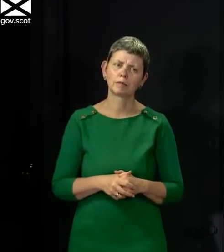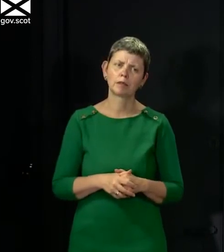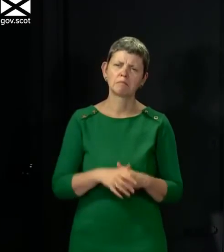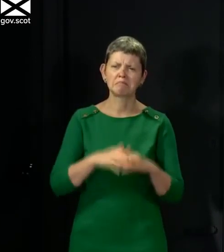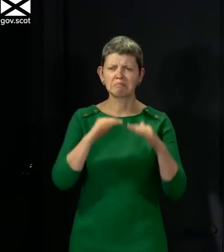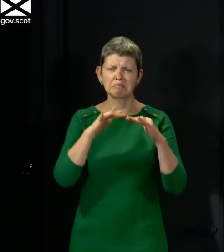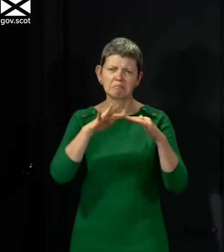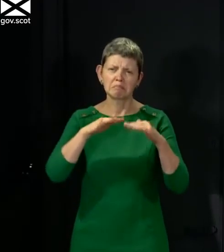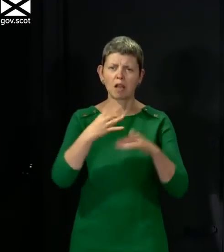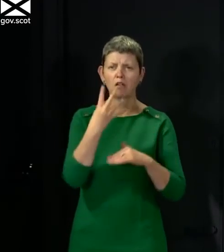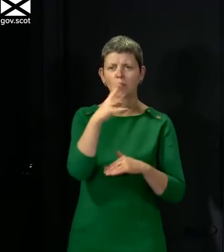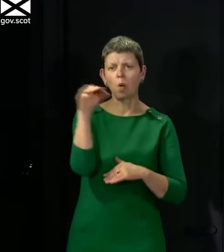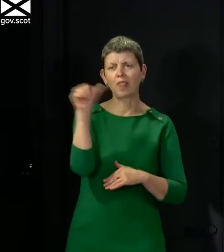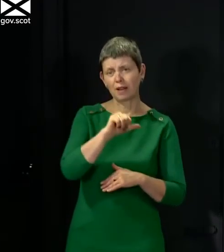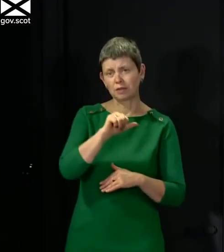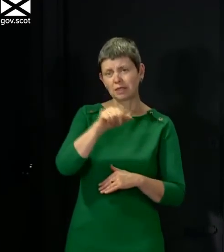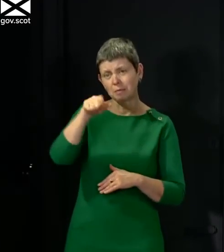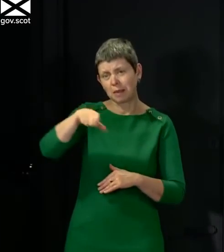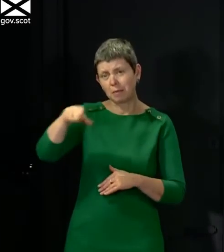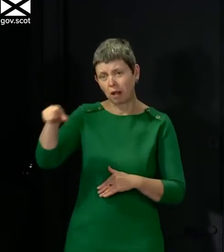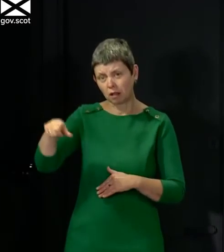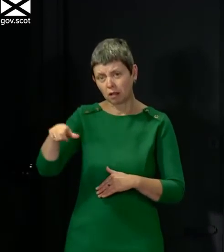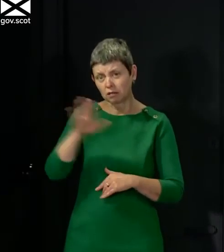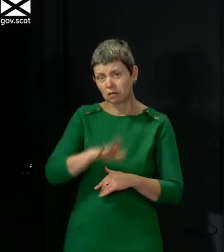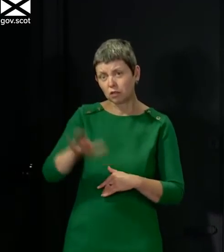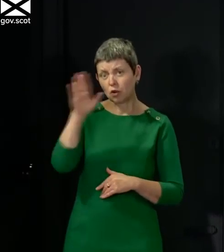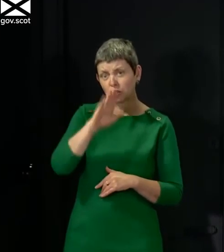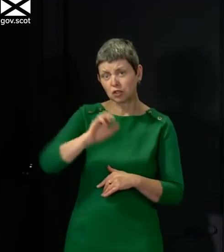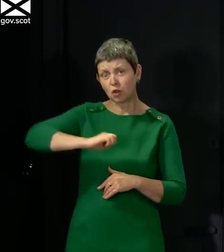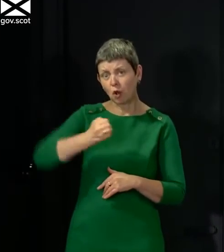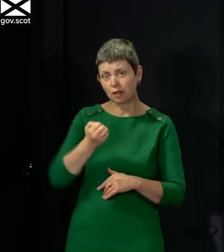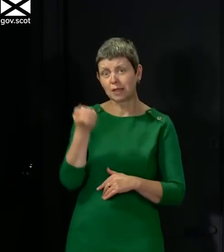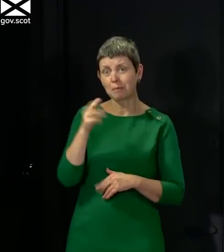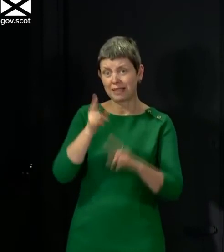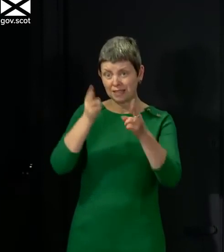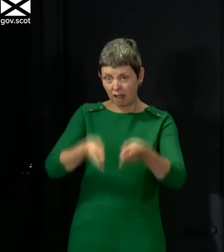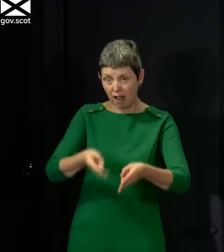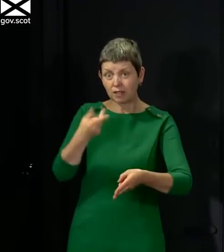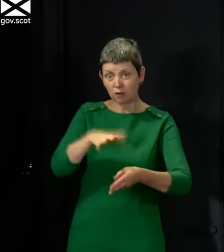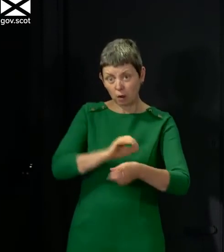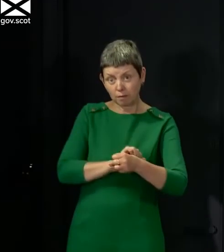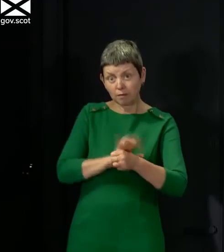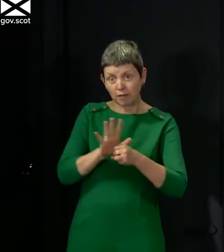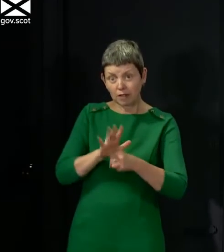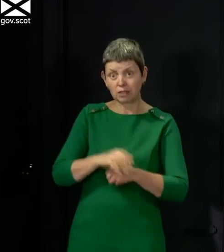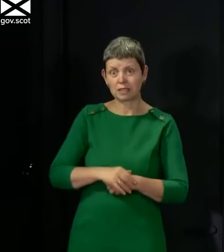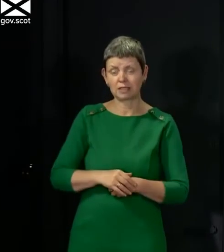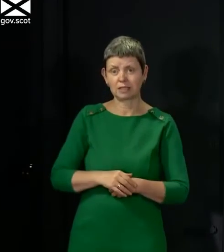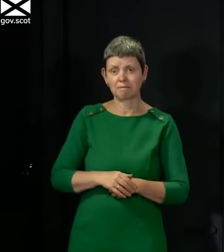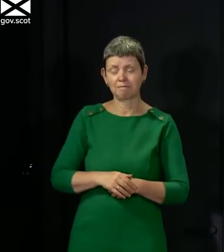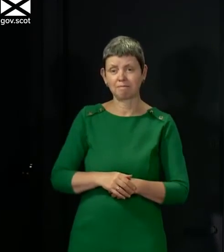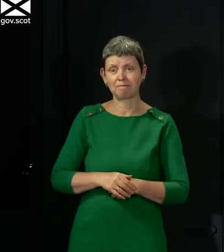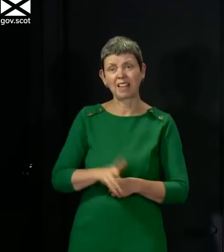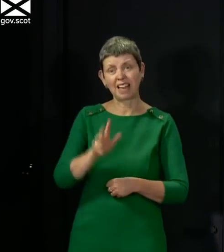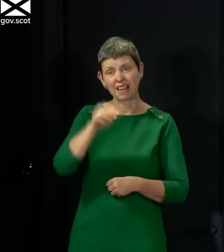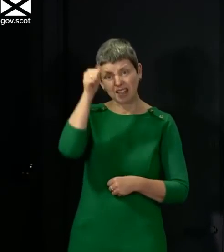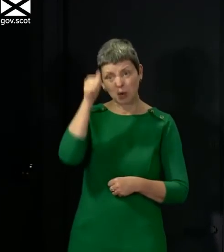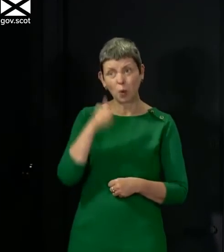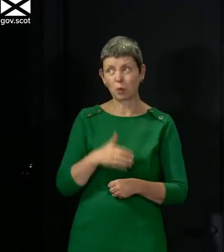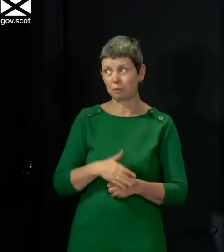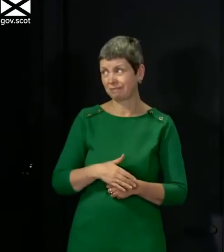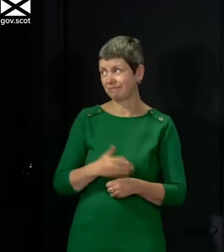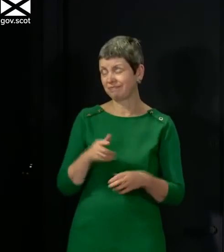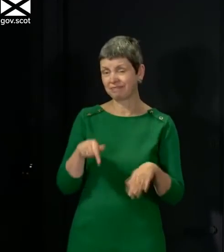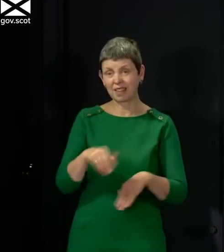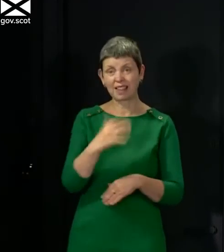across Scotland who so far have died from this virus and that means right now and I'm aware of this every single day when I stand here there are 4,000